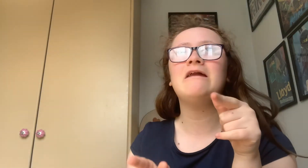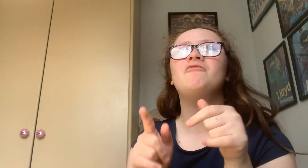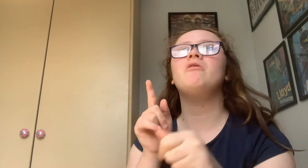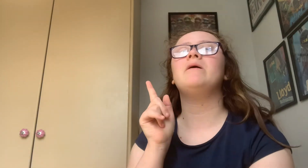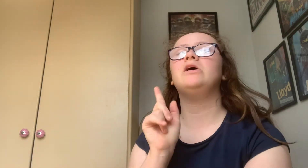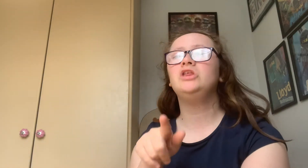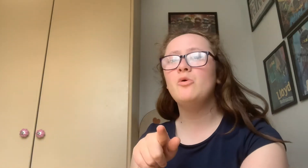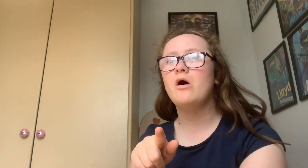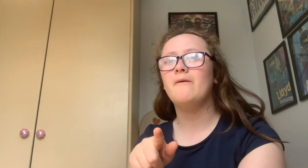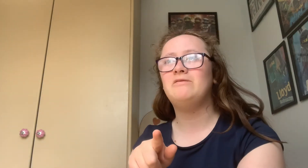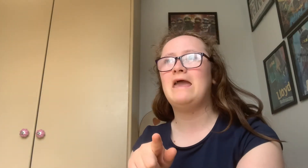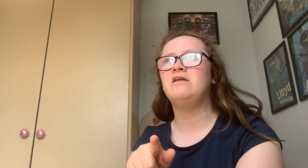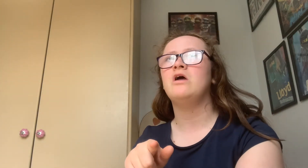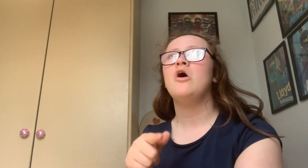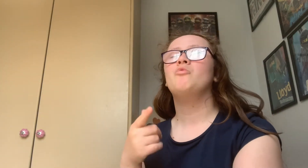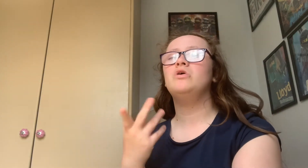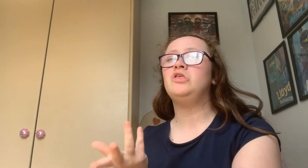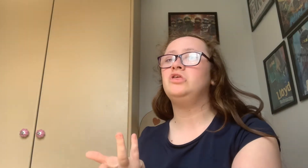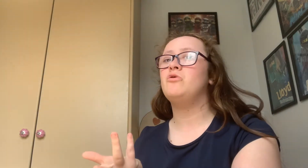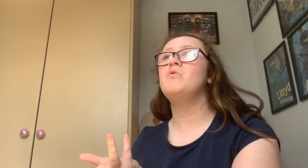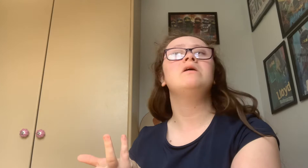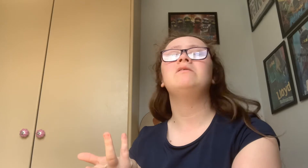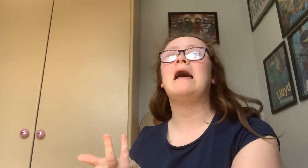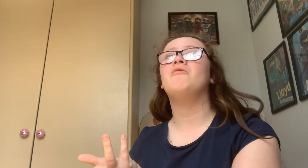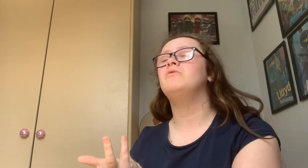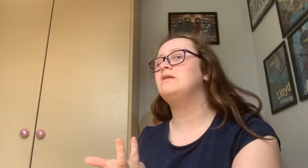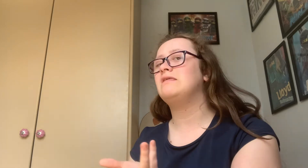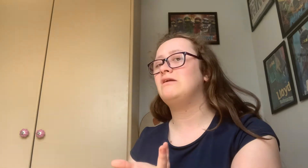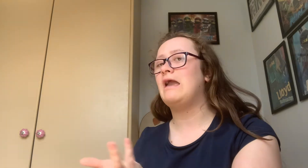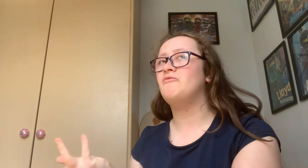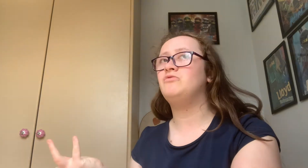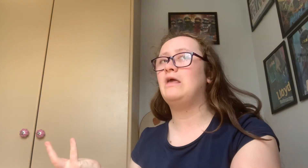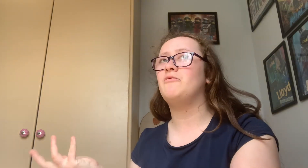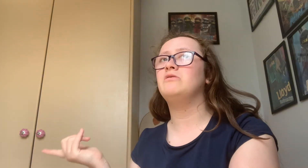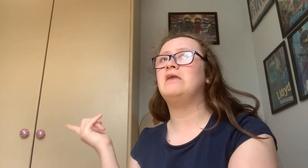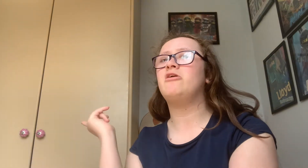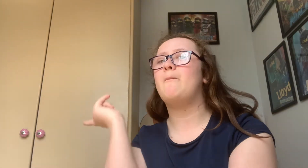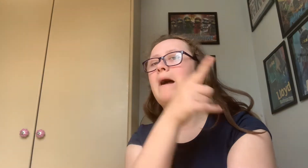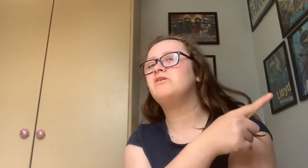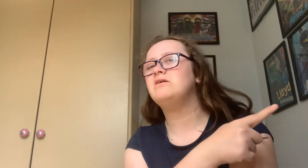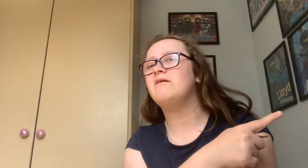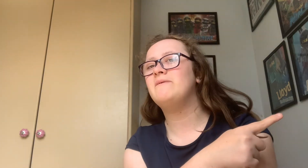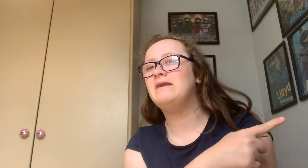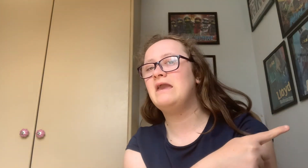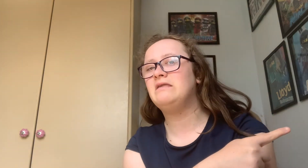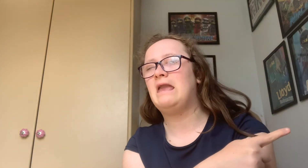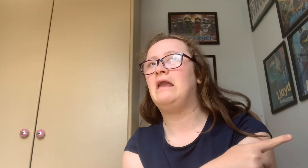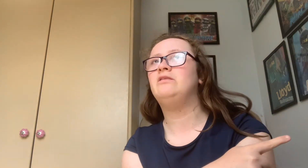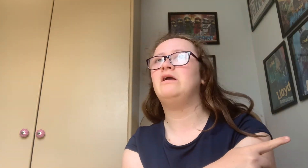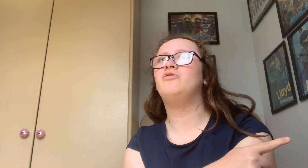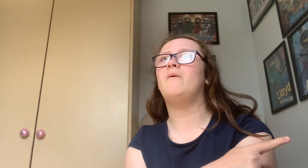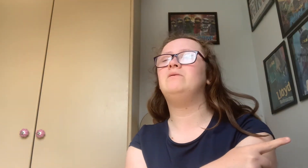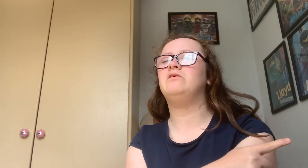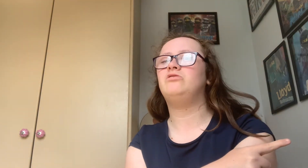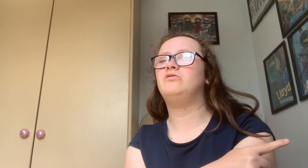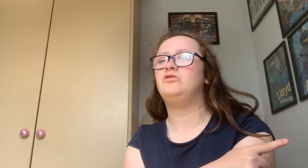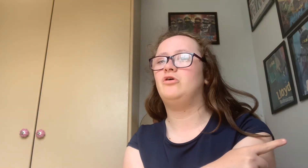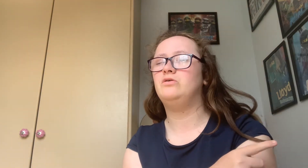if we could make a new update Which you wouldn't that wouldn't get with that wouldn't take you back to the beginning that you completely started on